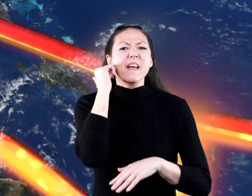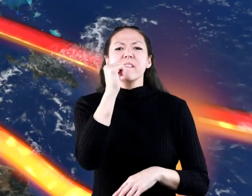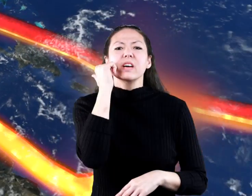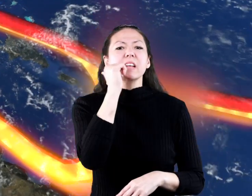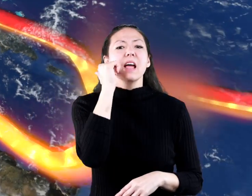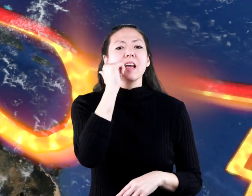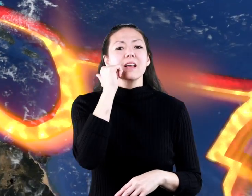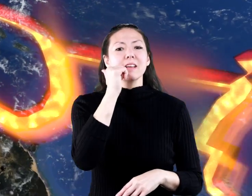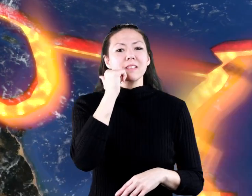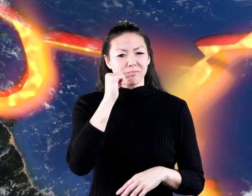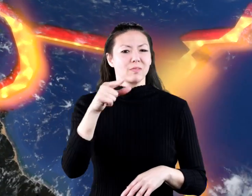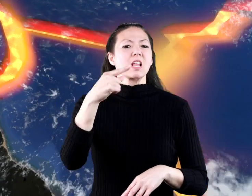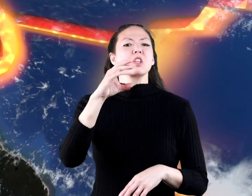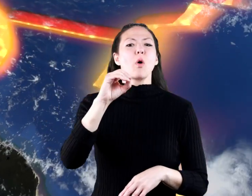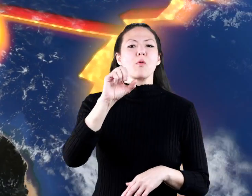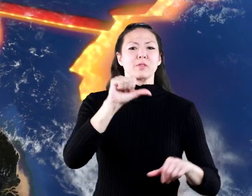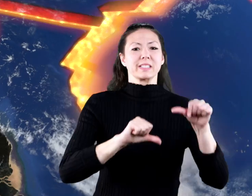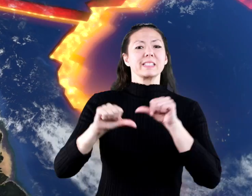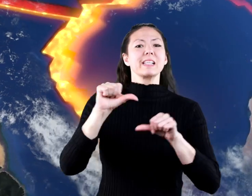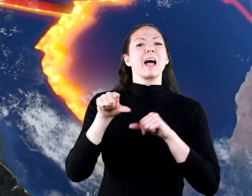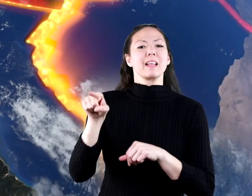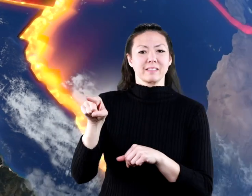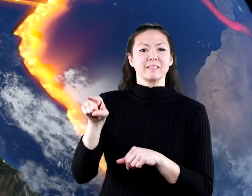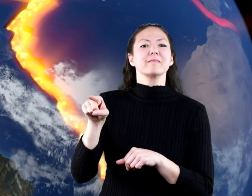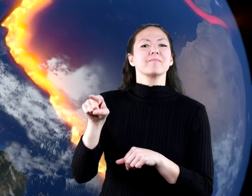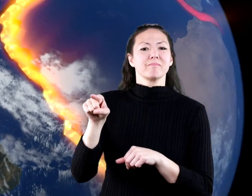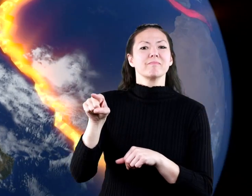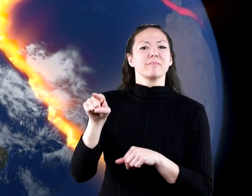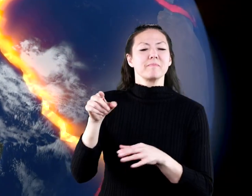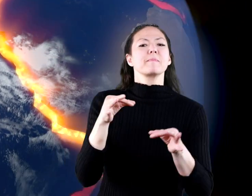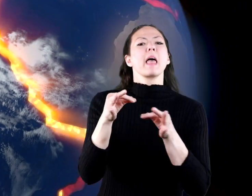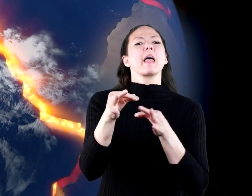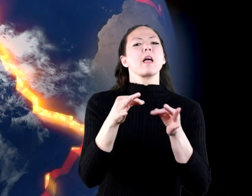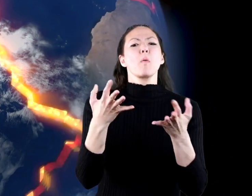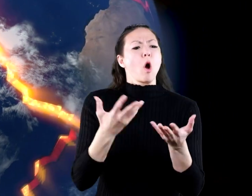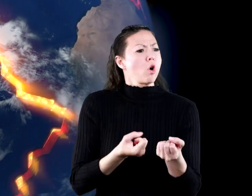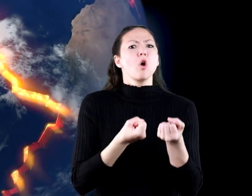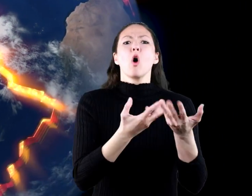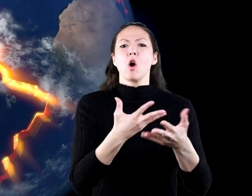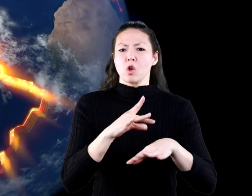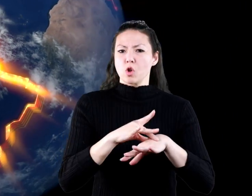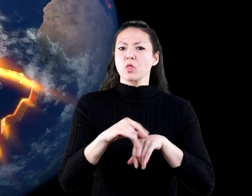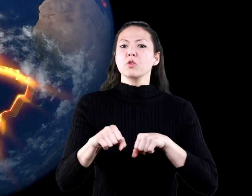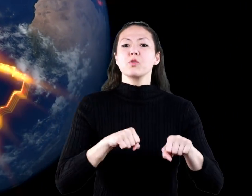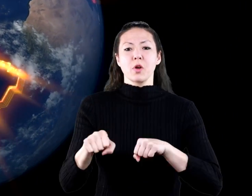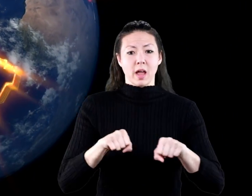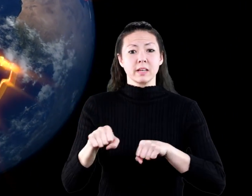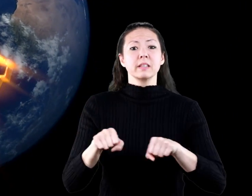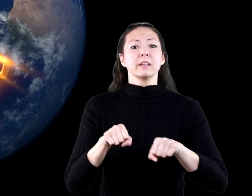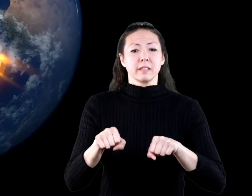every day. Here is what may be happening as geoscientists seek to explain what causes earthquakes.